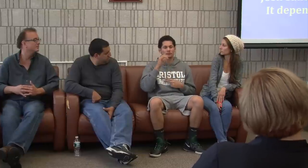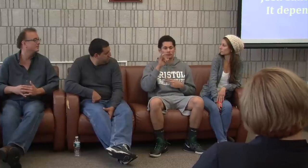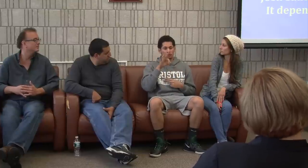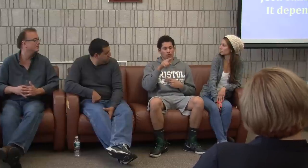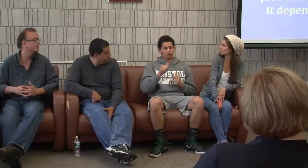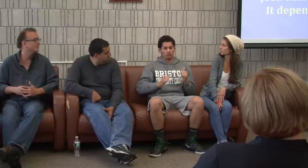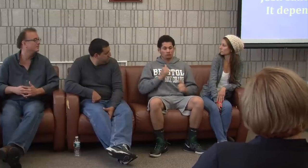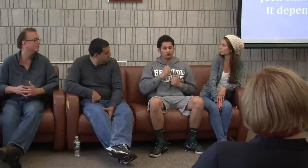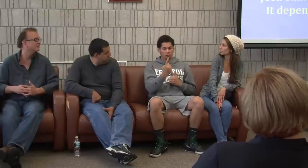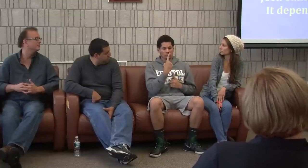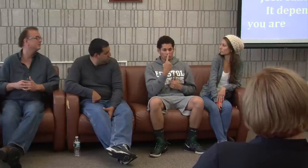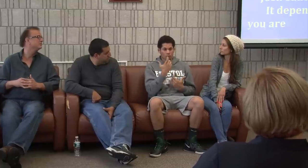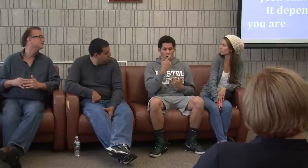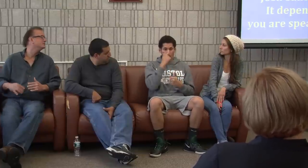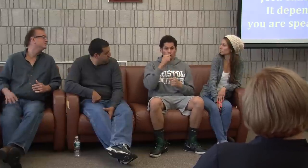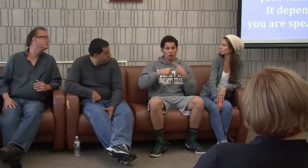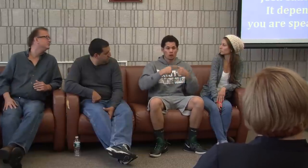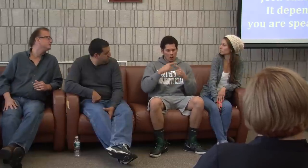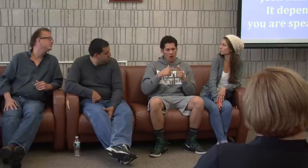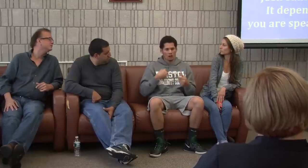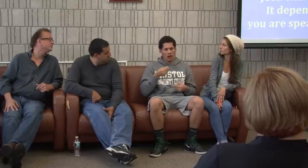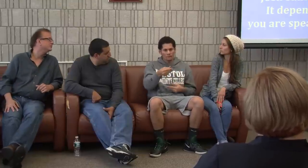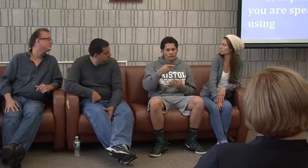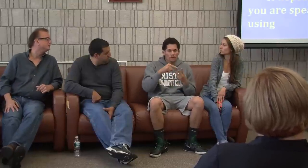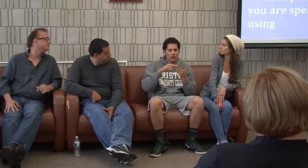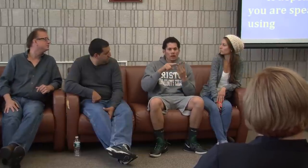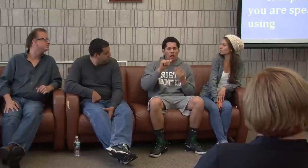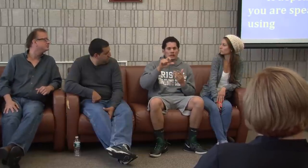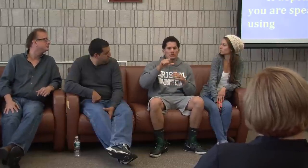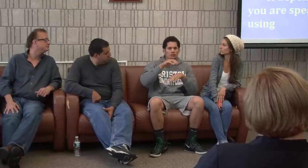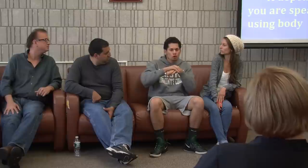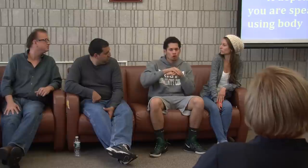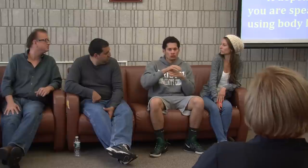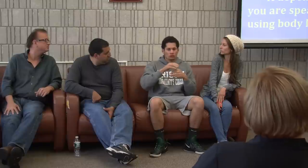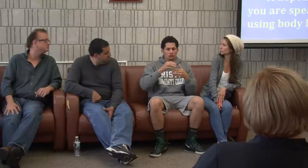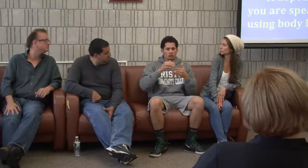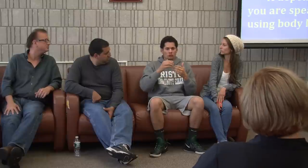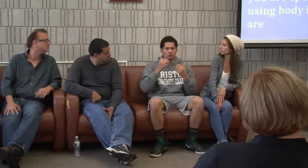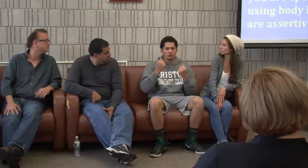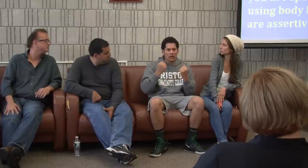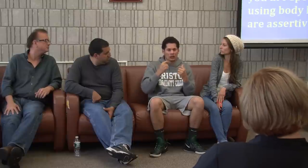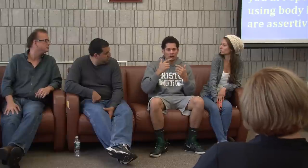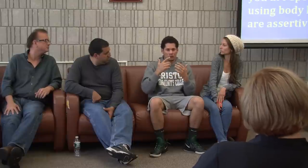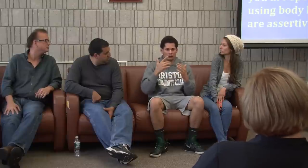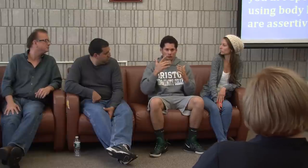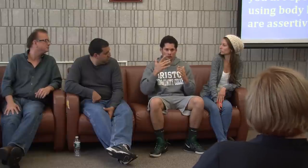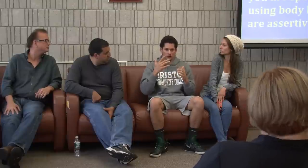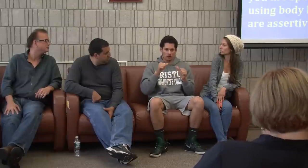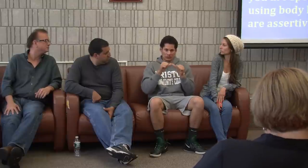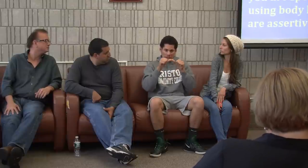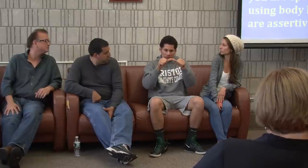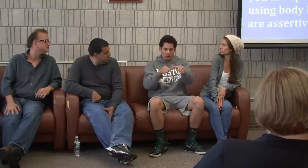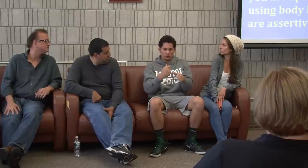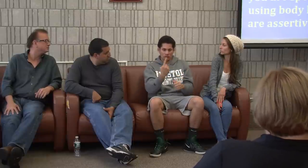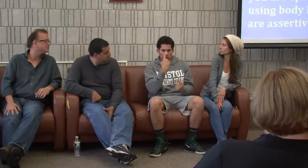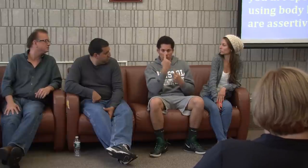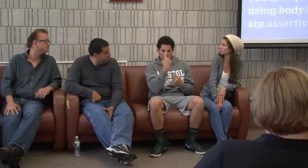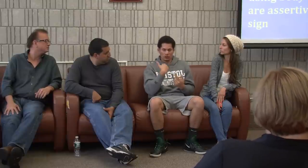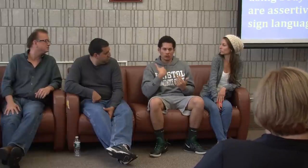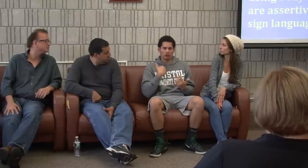saying. Now, if you're assertive and you want to learn sign language, then I can teach you some signs. Now, if you